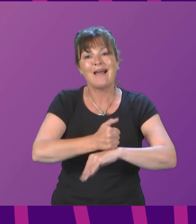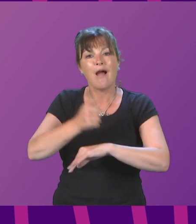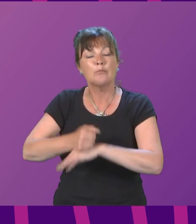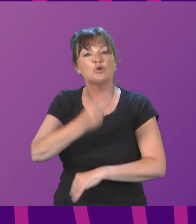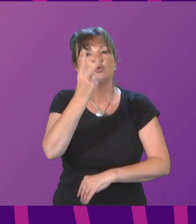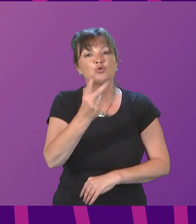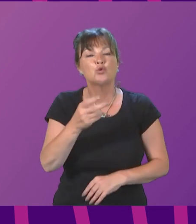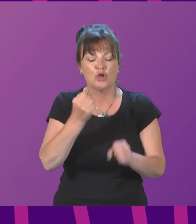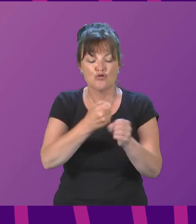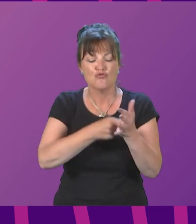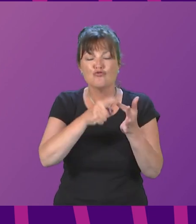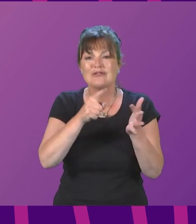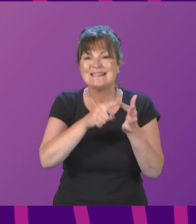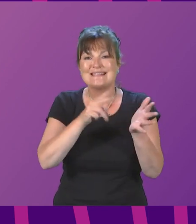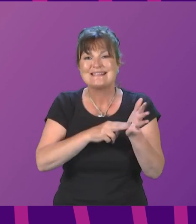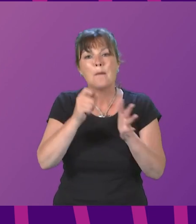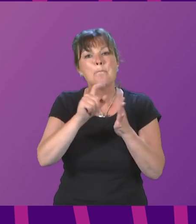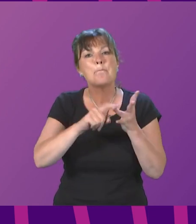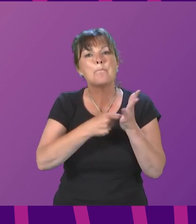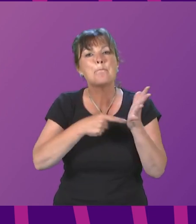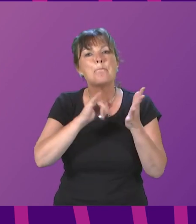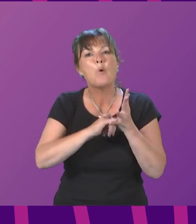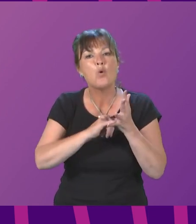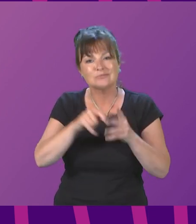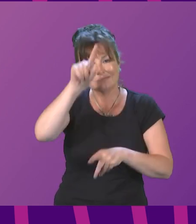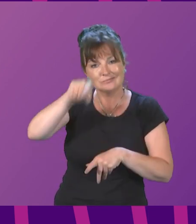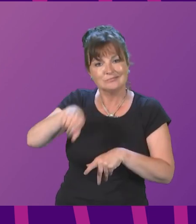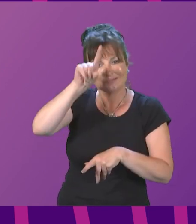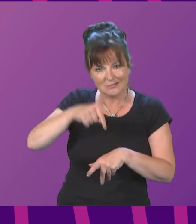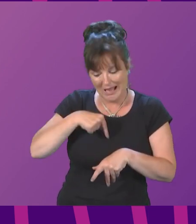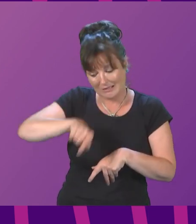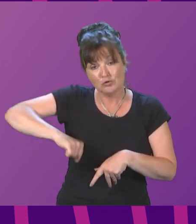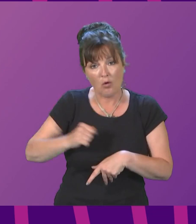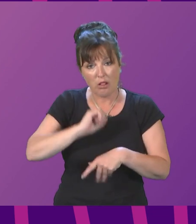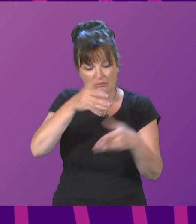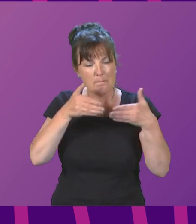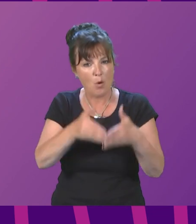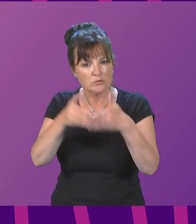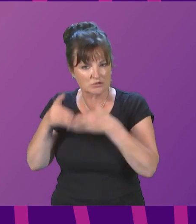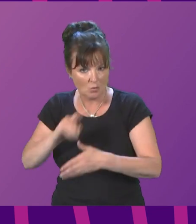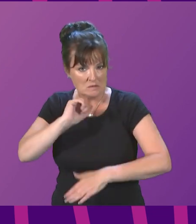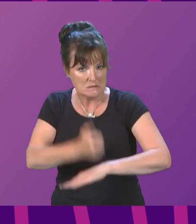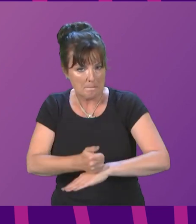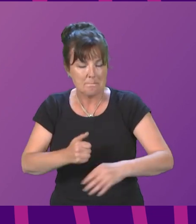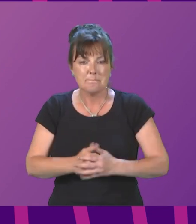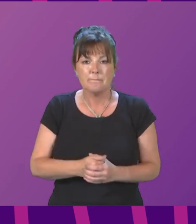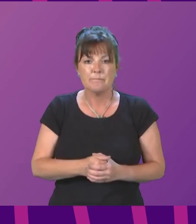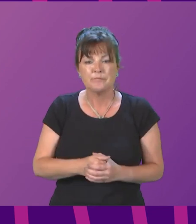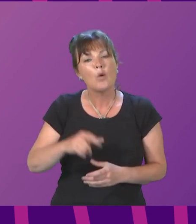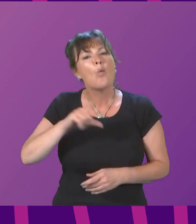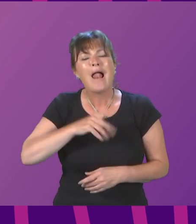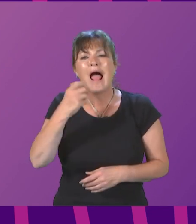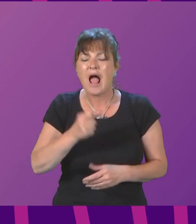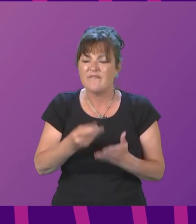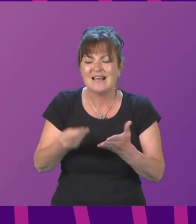first investments from the £500 million North East and Moray Just Transition Fund. We will also introduce a circular economy